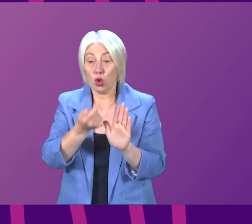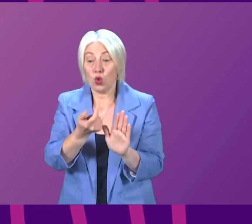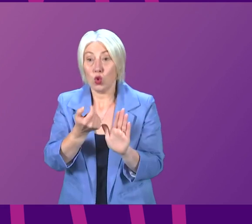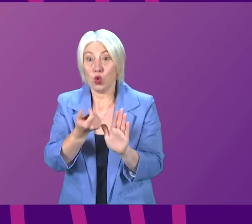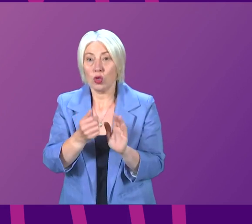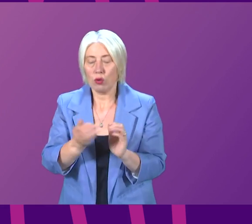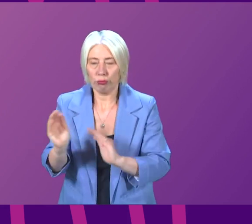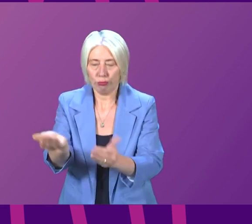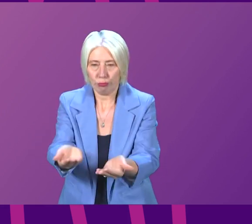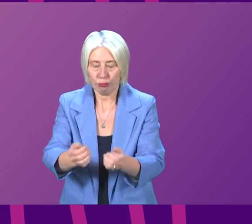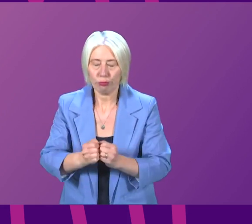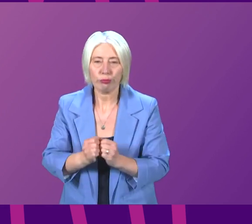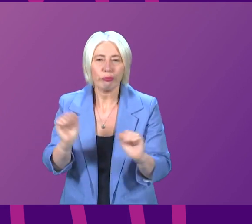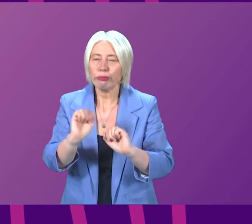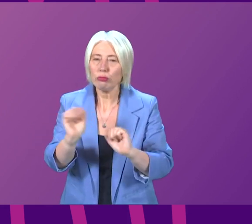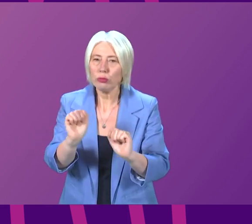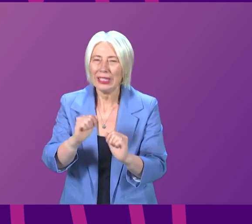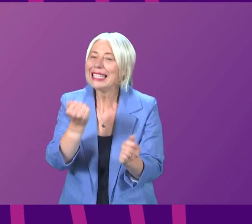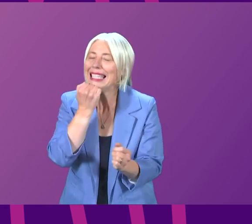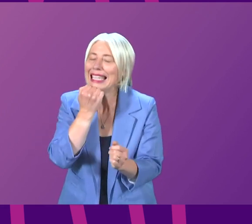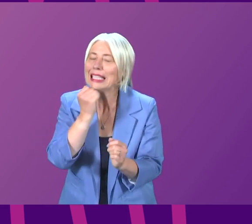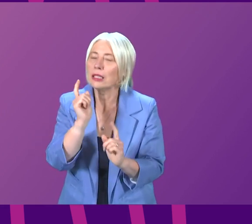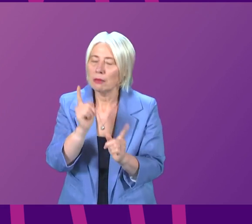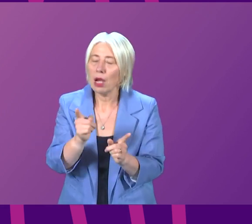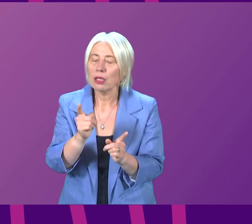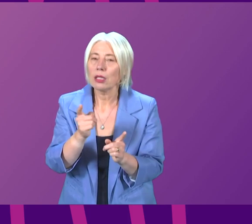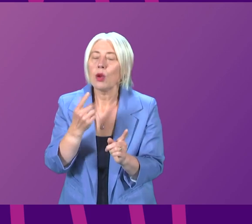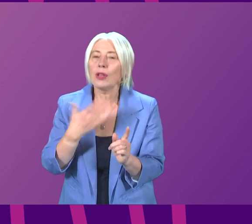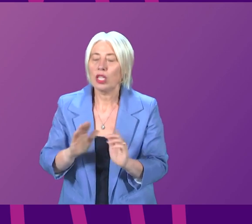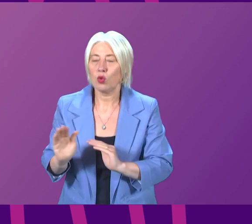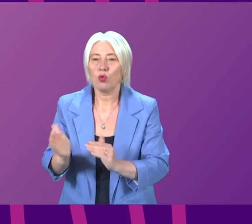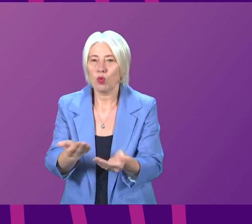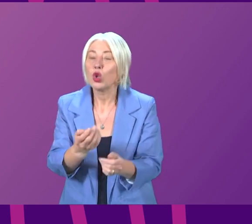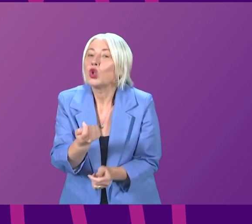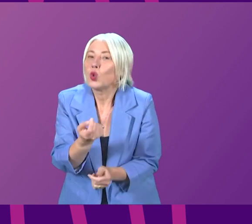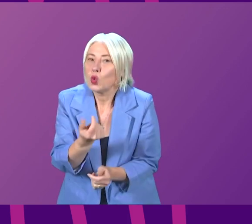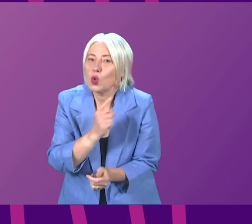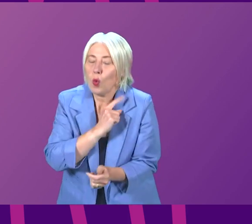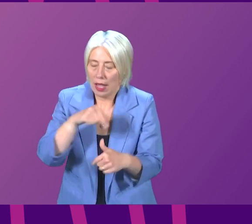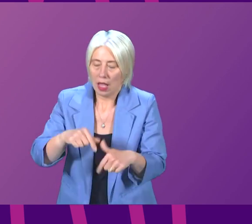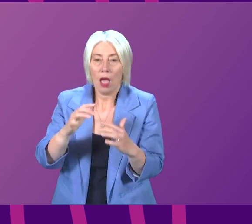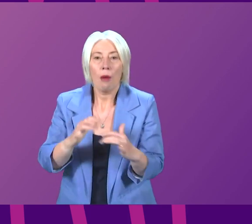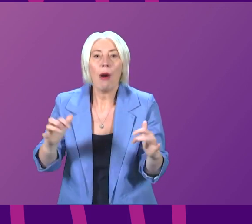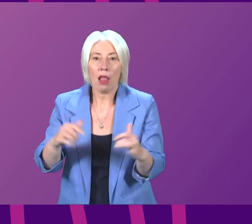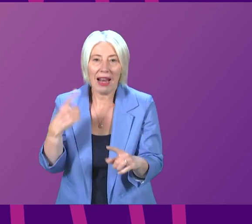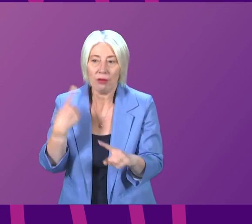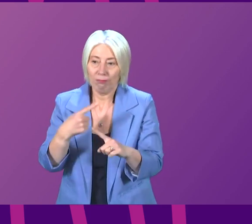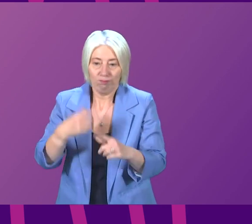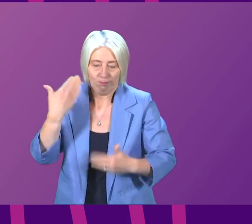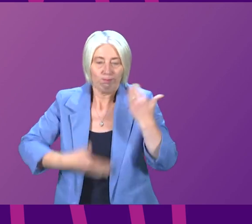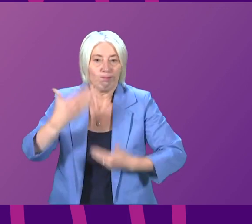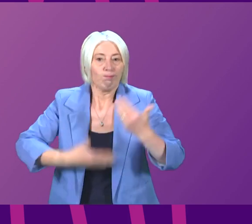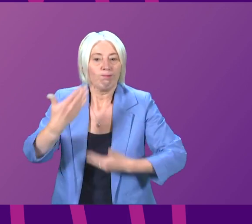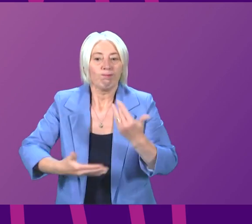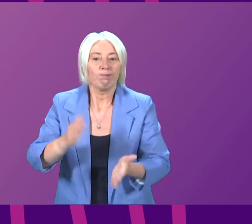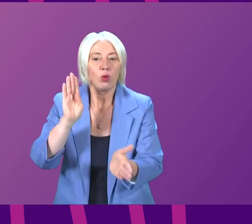soon. We haven't yet determined the date for that, but we need to introduce it soon, because Parliament needs to act at pace to pass that. We